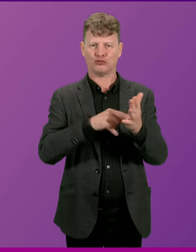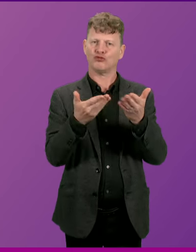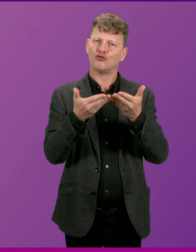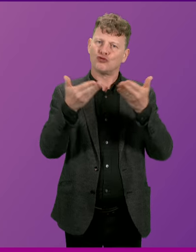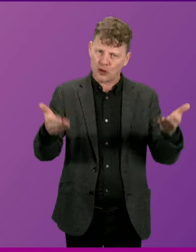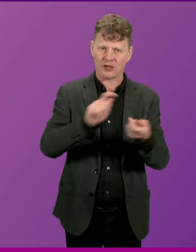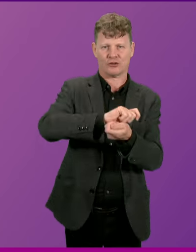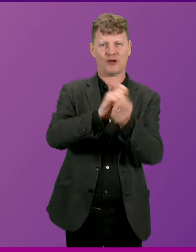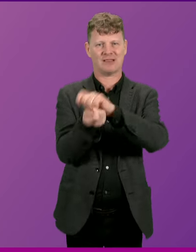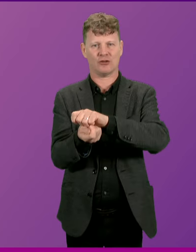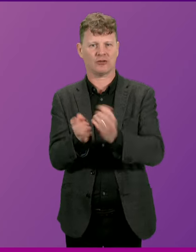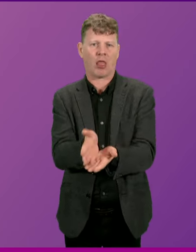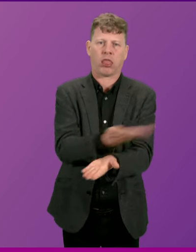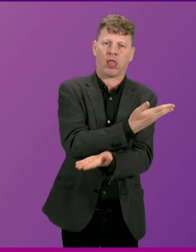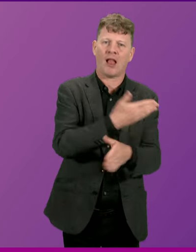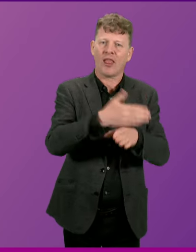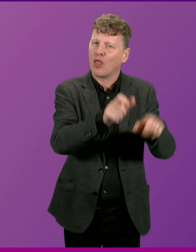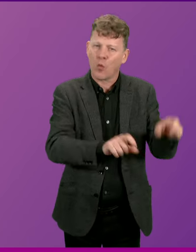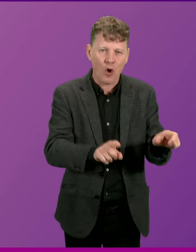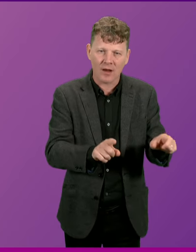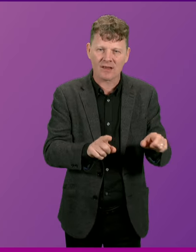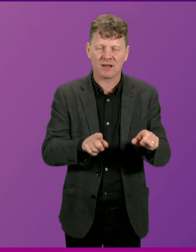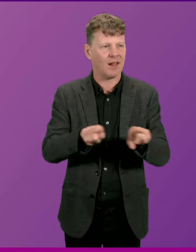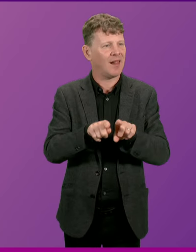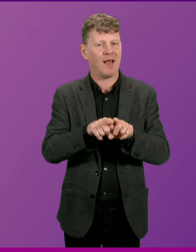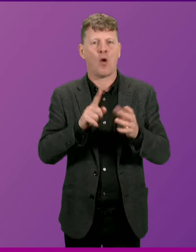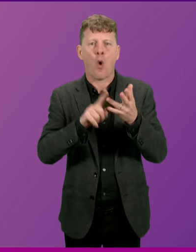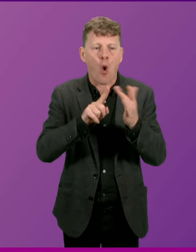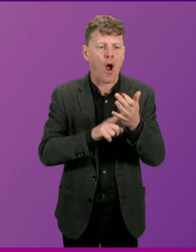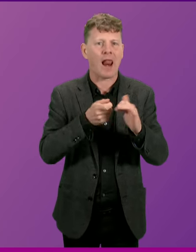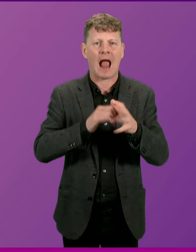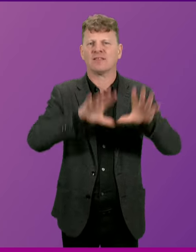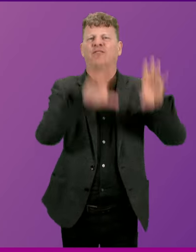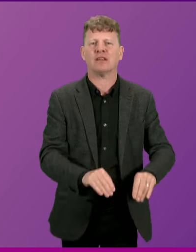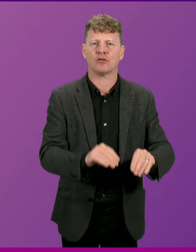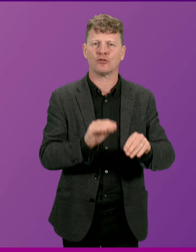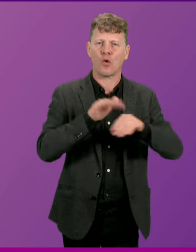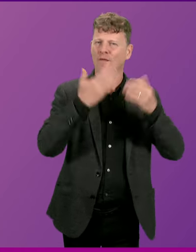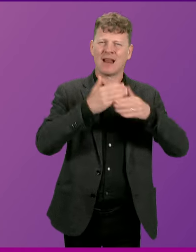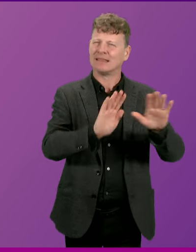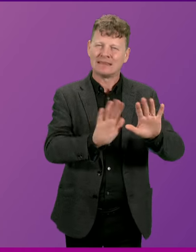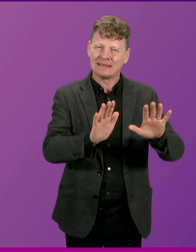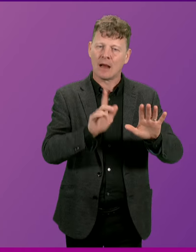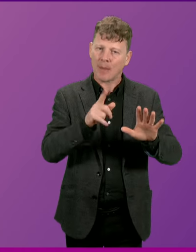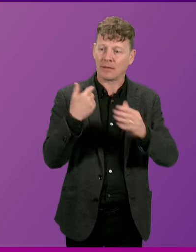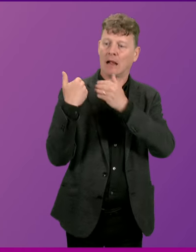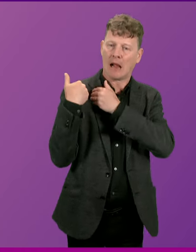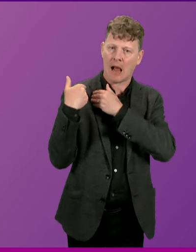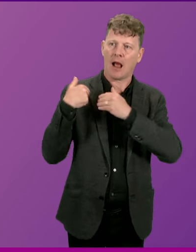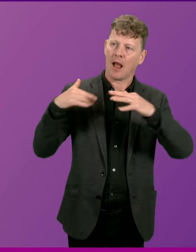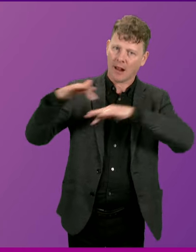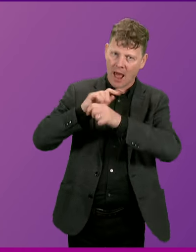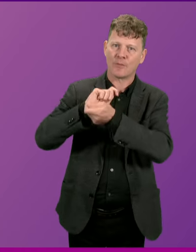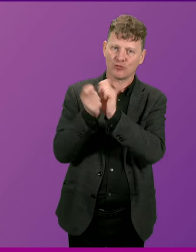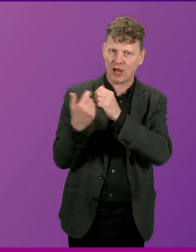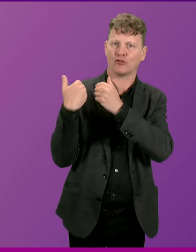the workers behind, that does not turn the taps off overnight, but is very conscious of our climate change obligations. And we've heard